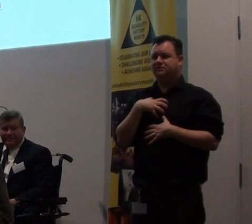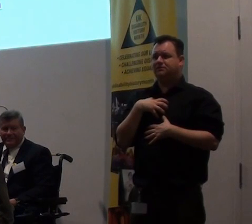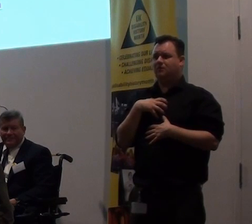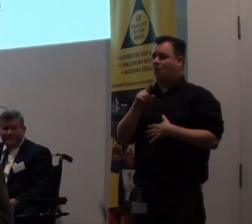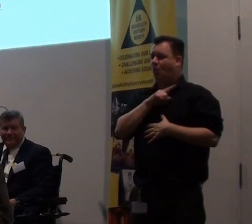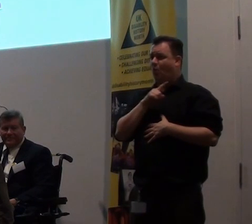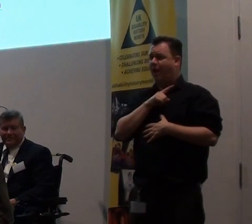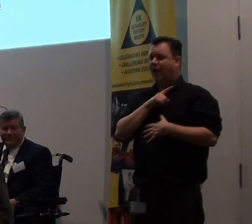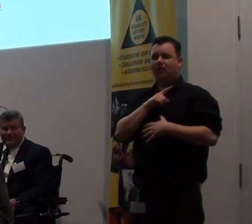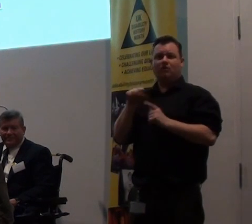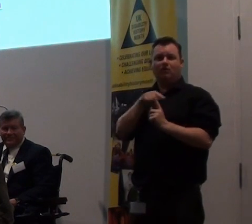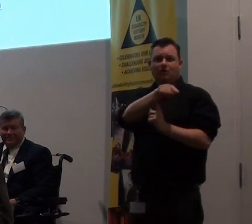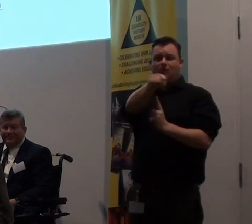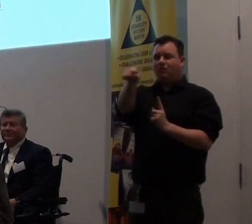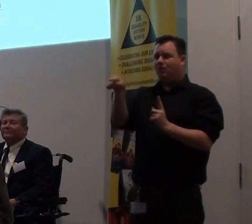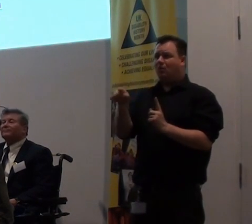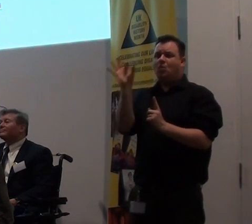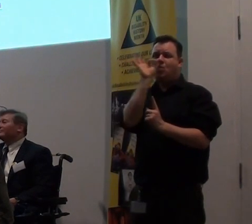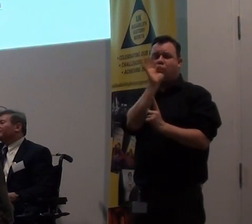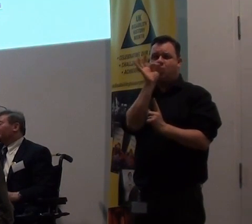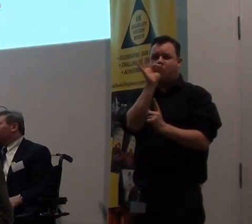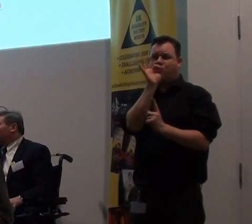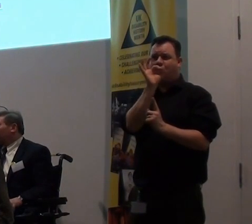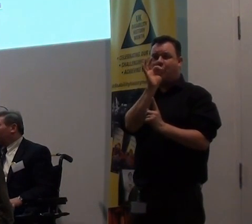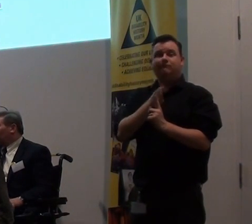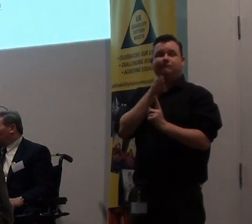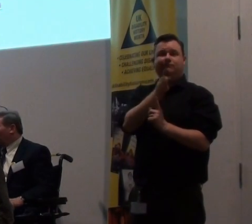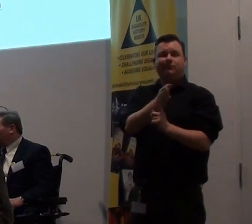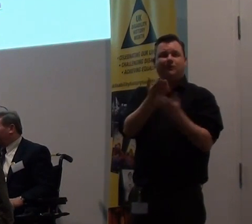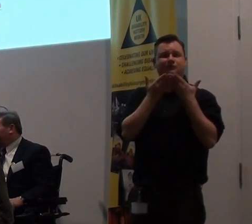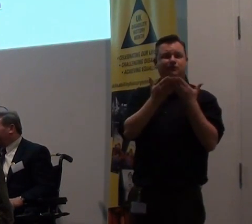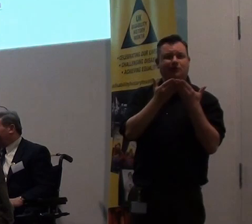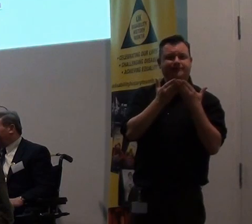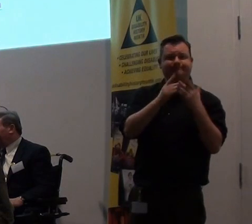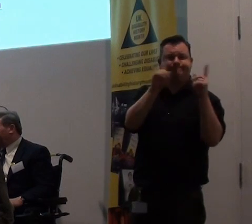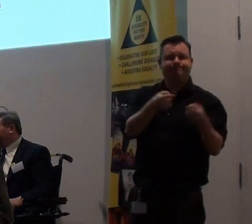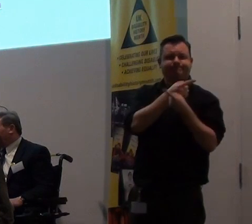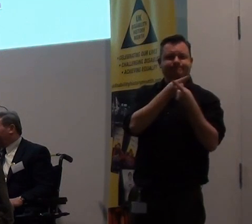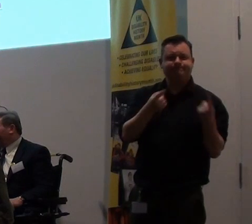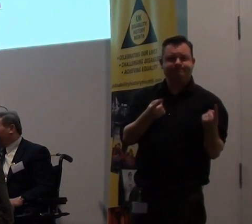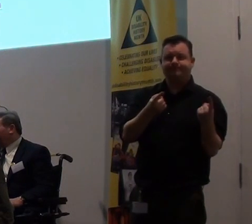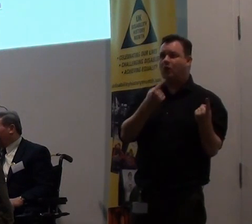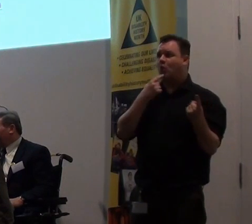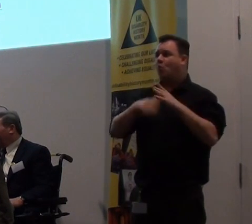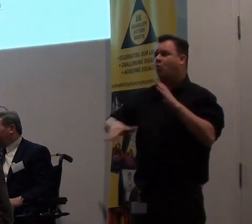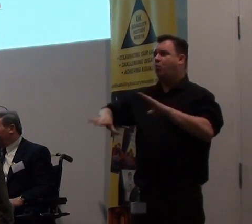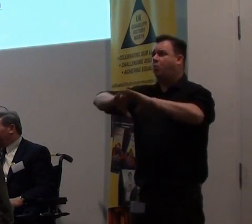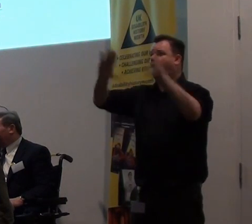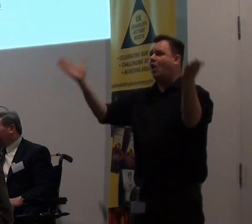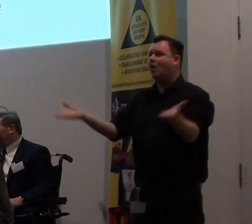there is no one there. He can't go to study, he can't tell the world his thoughts,